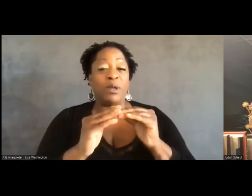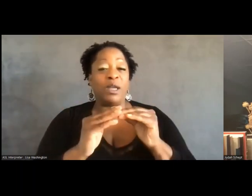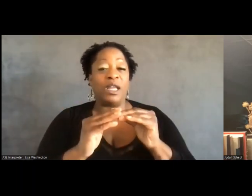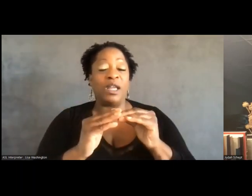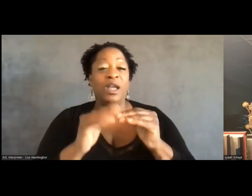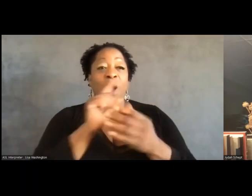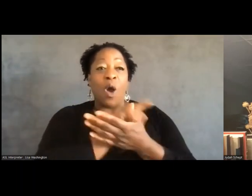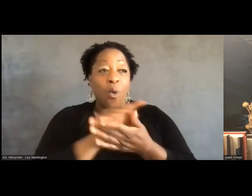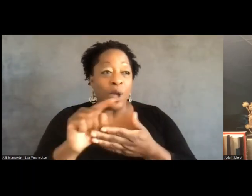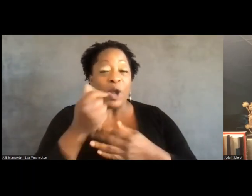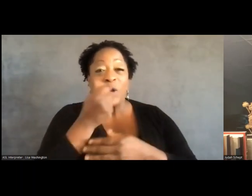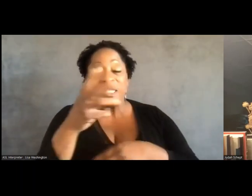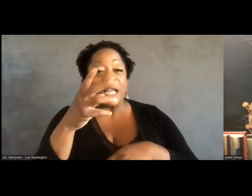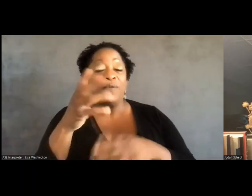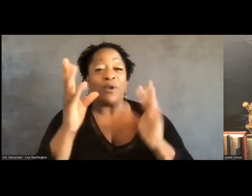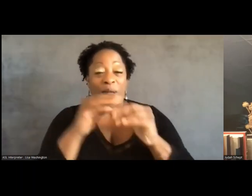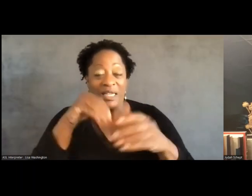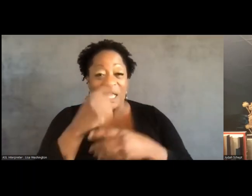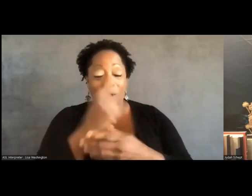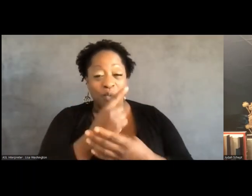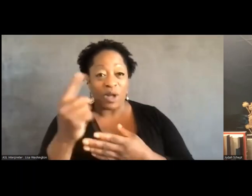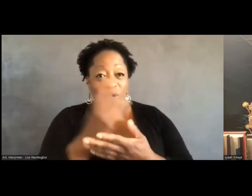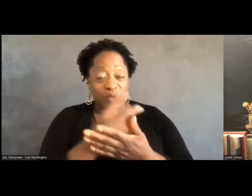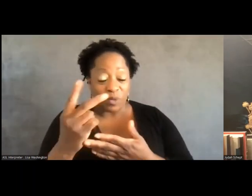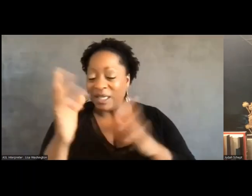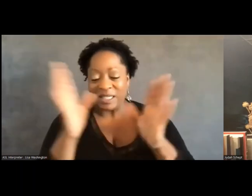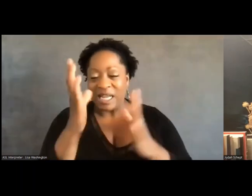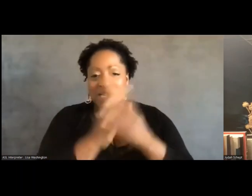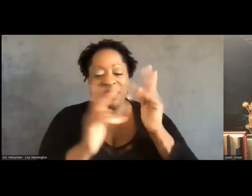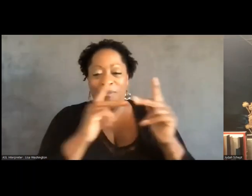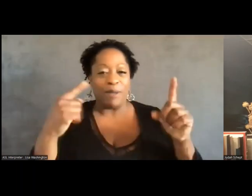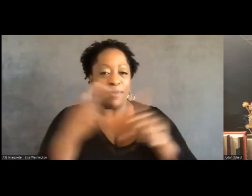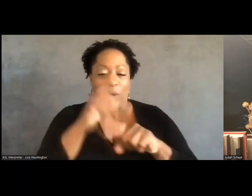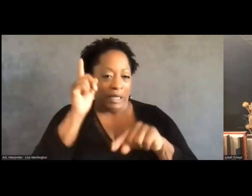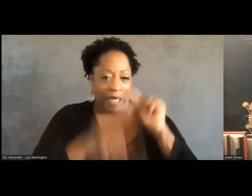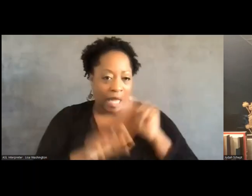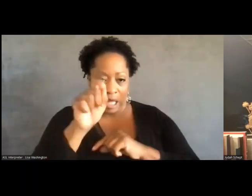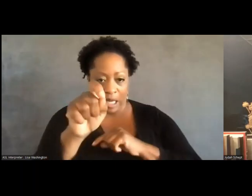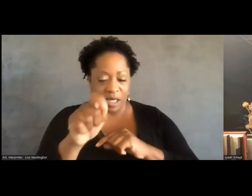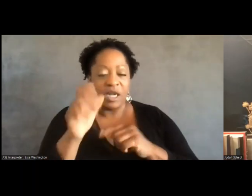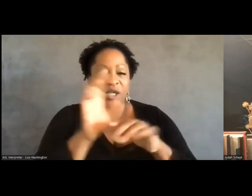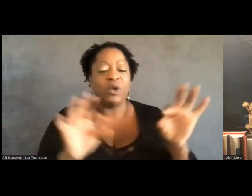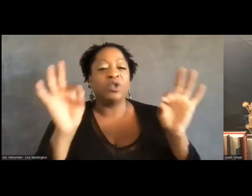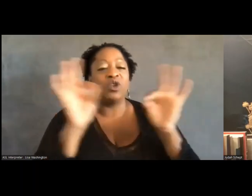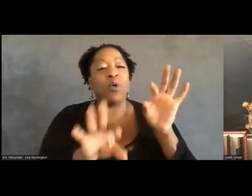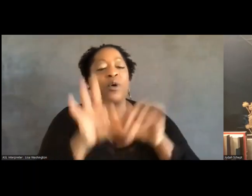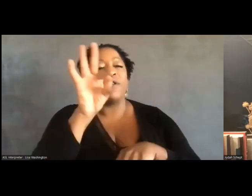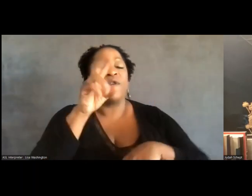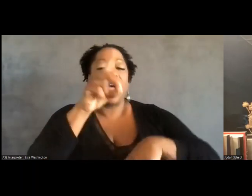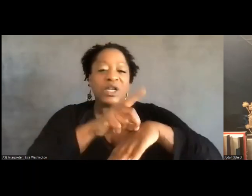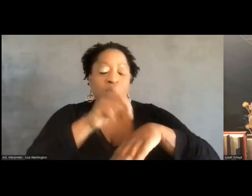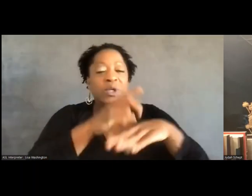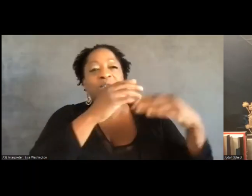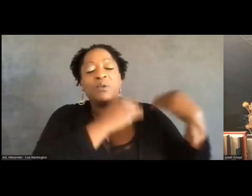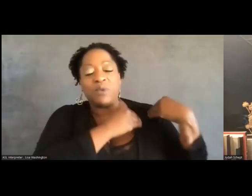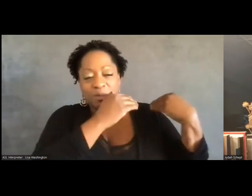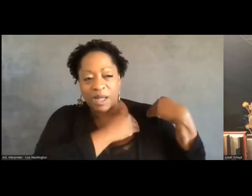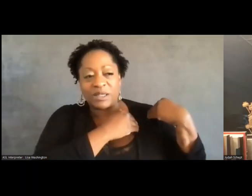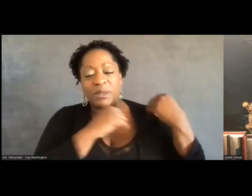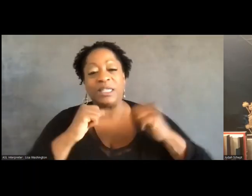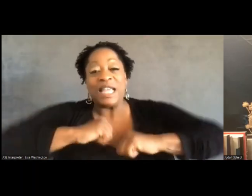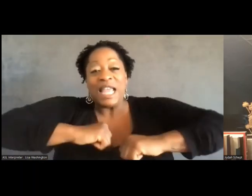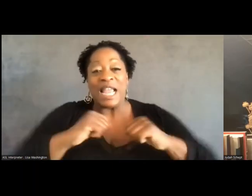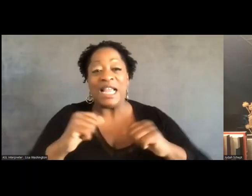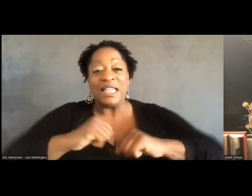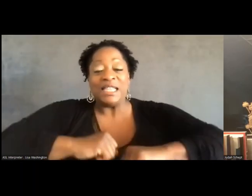meetings a week. And for other folks, that's just not realistic. And I think it's really important a, on the one hand to make the space for people who,